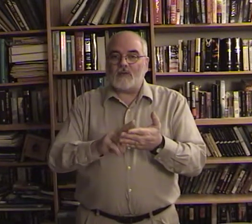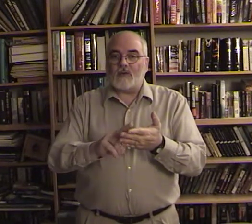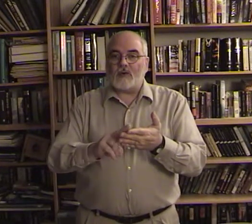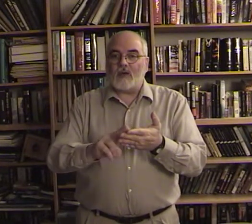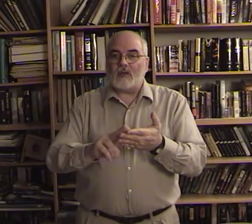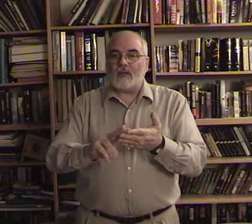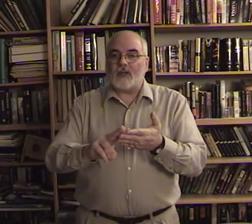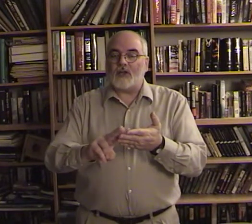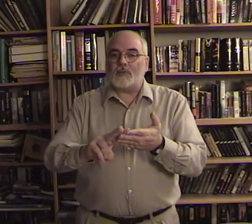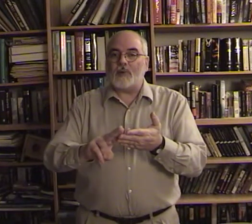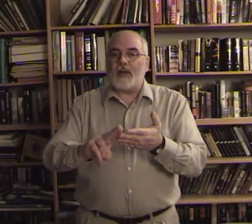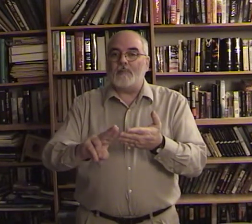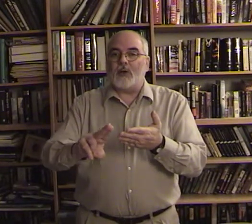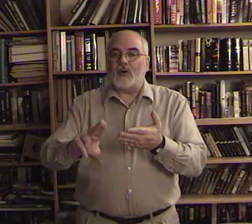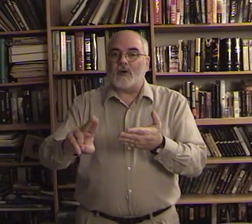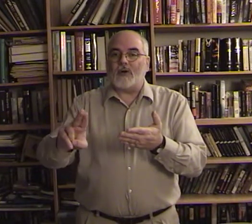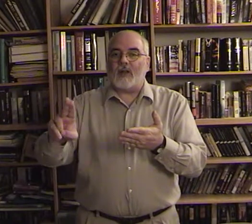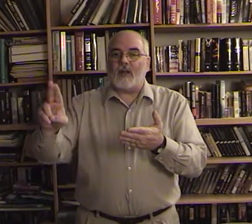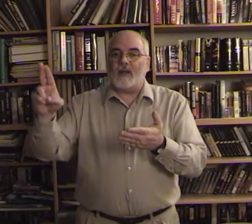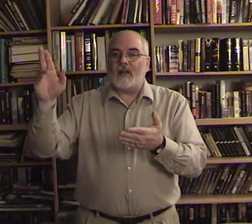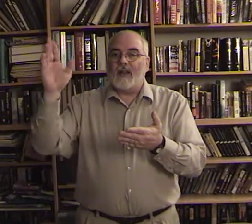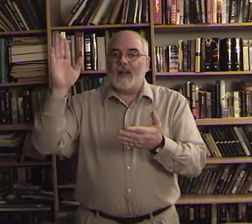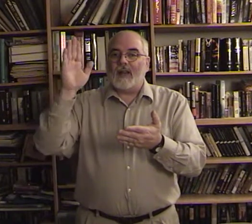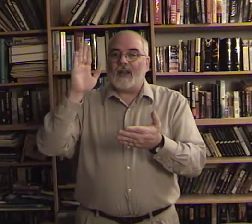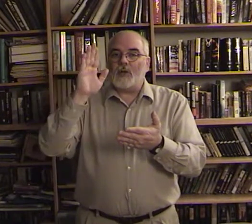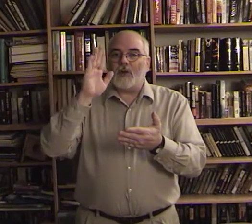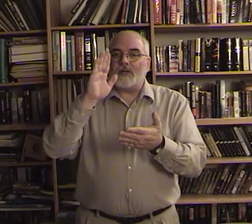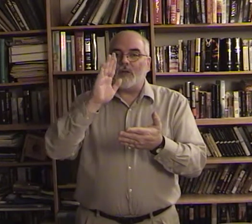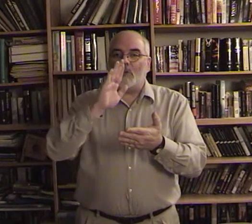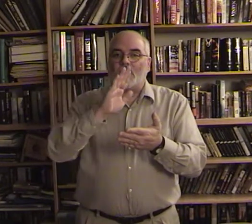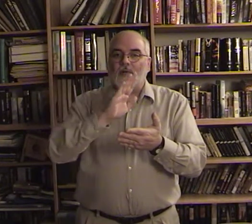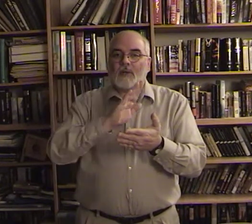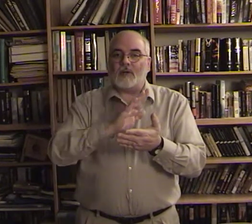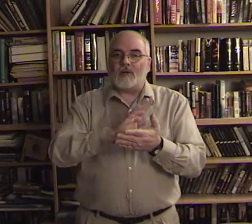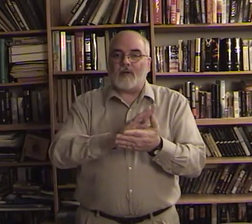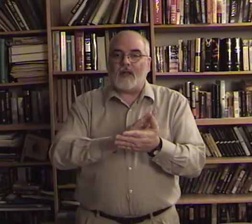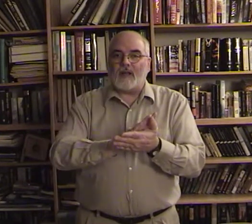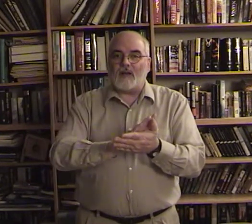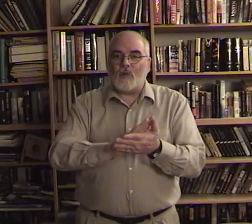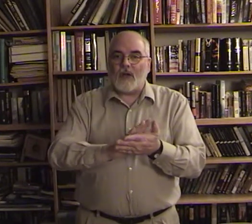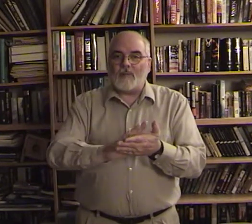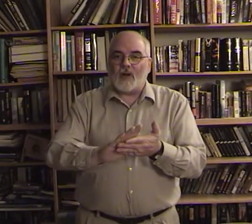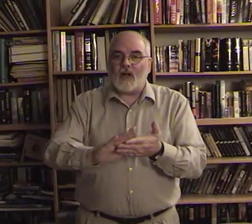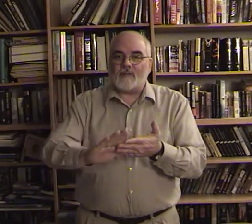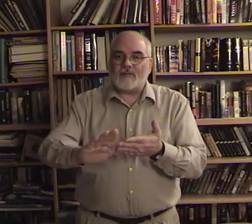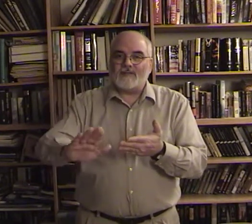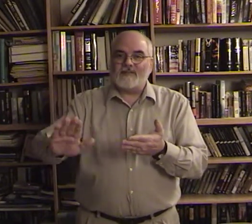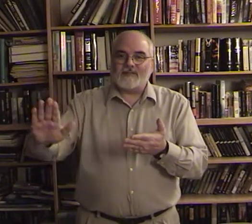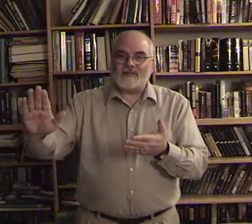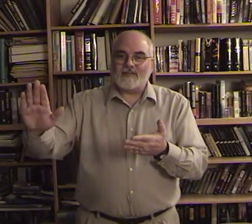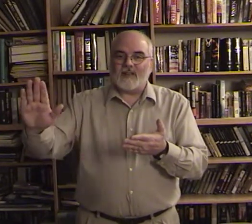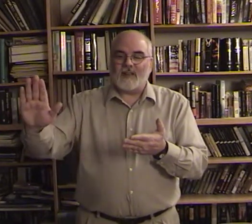across like you're spreading butter on your hand and then you realize you don't want the butter in your hand and you wipe it off okay